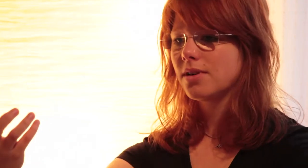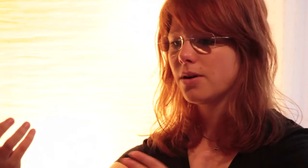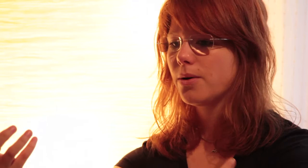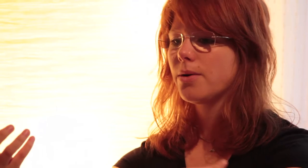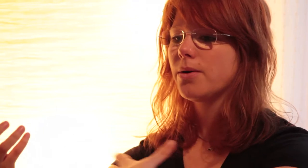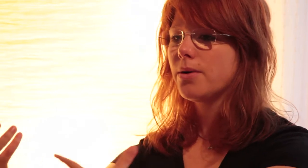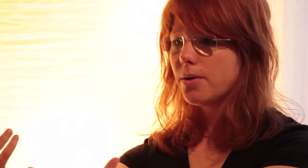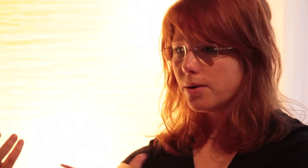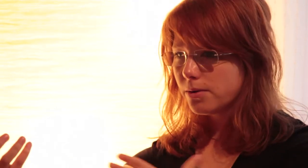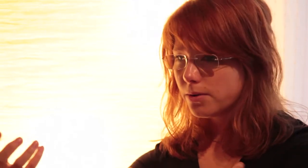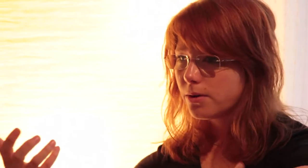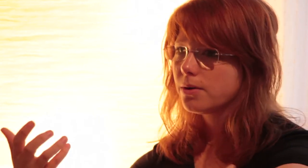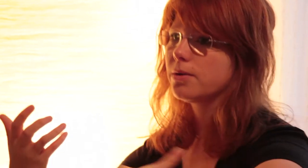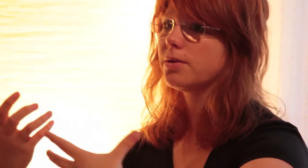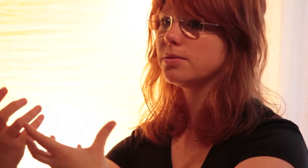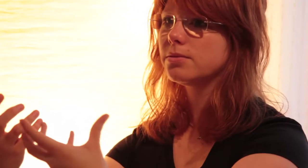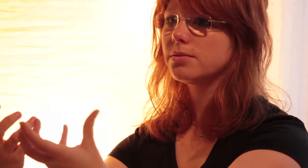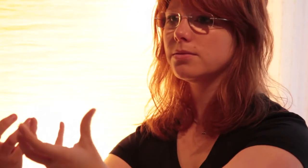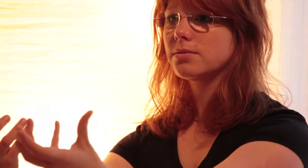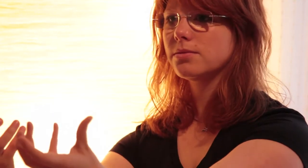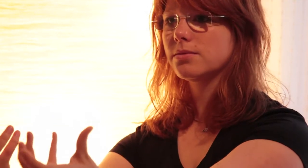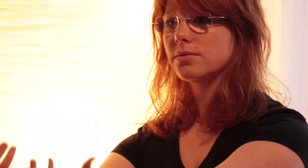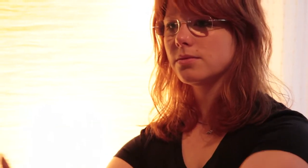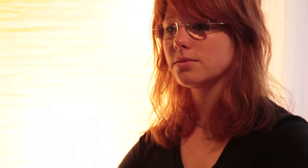Would you take my breath away